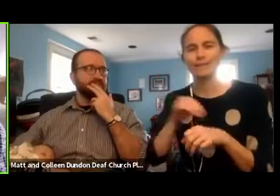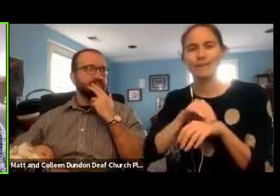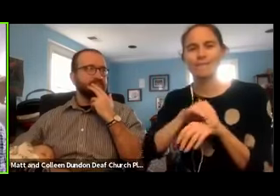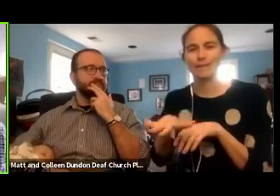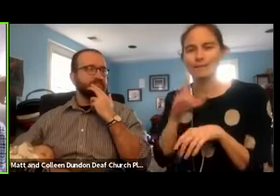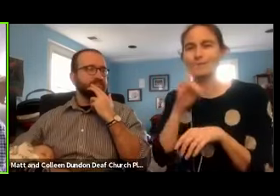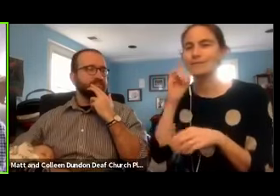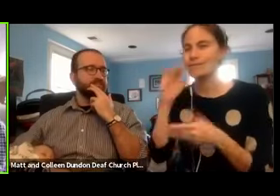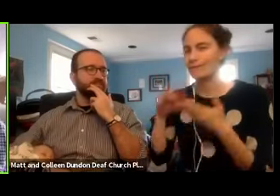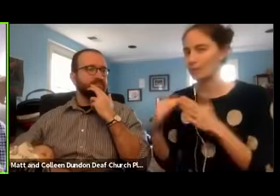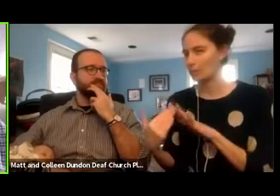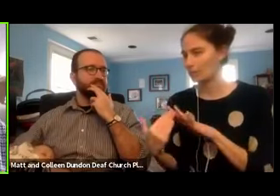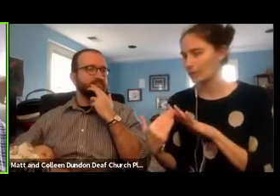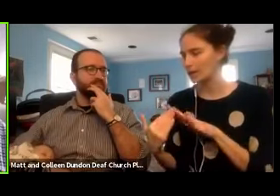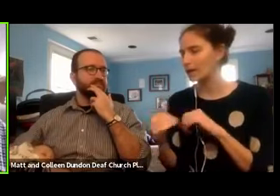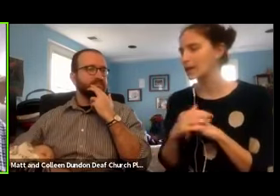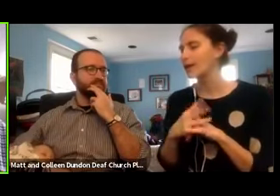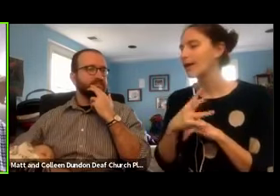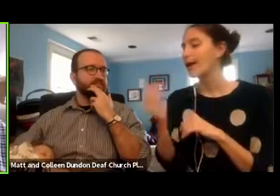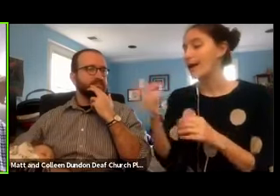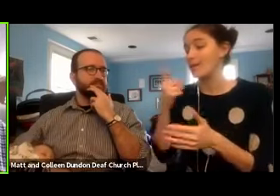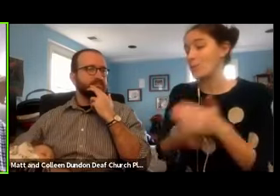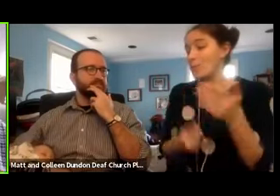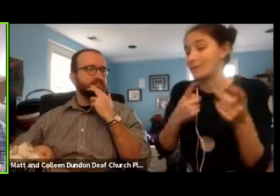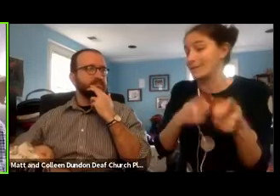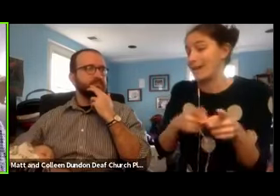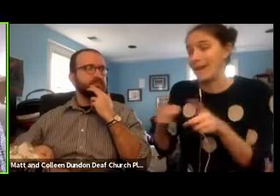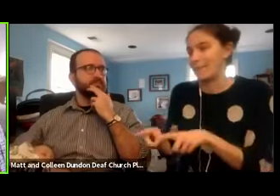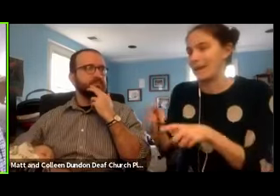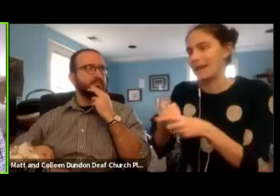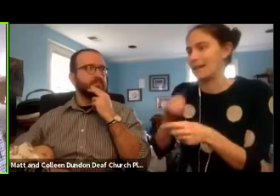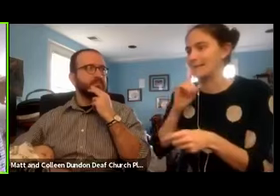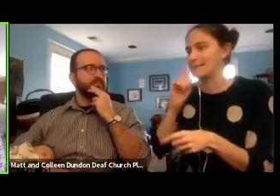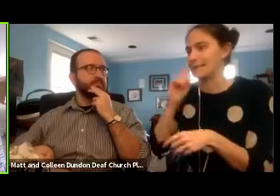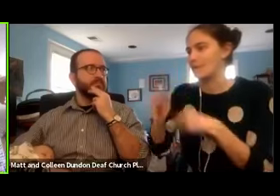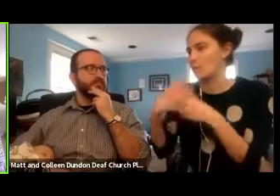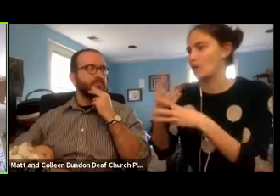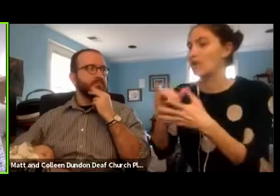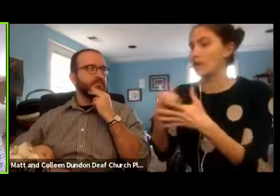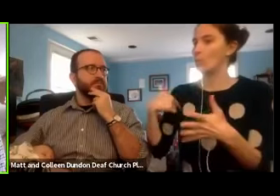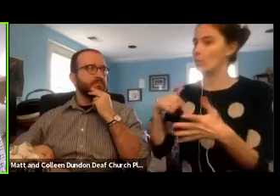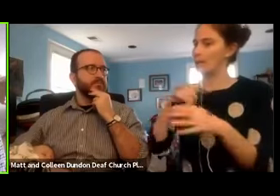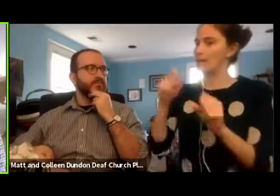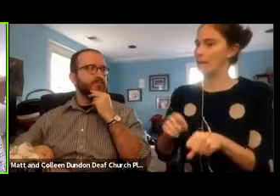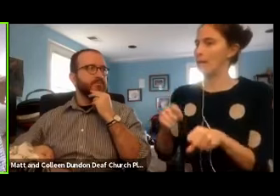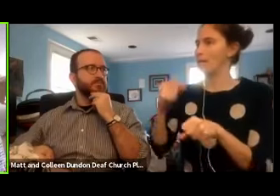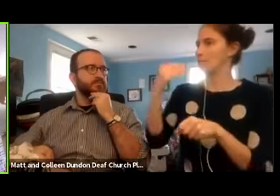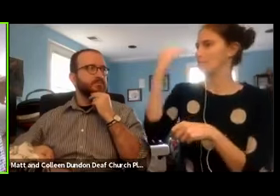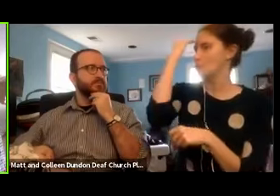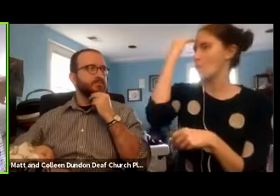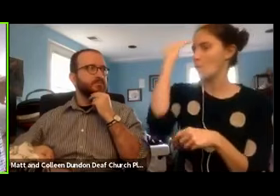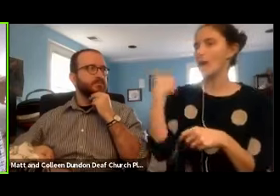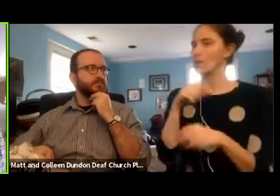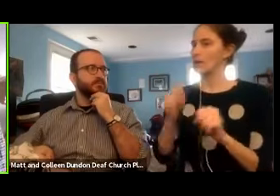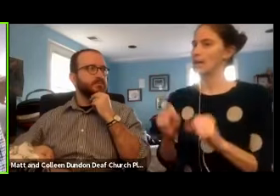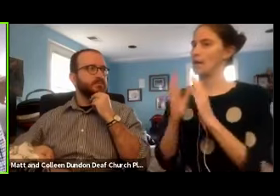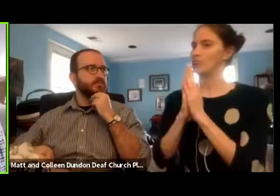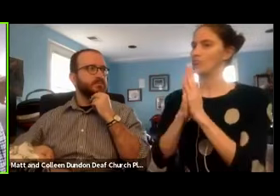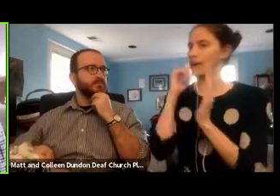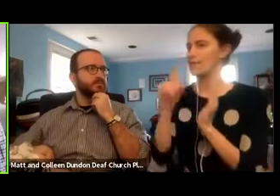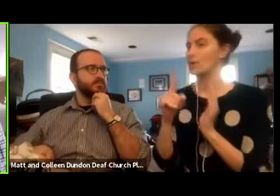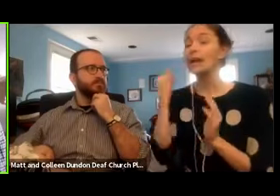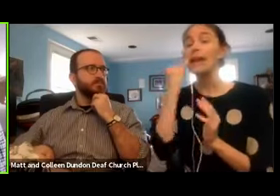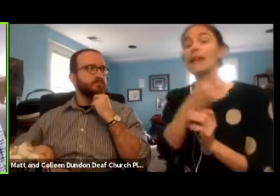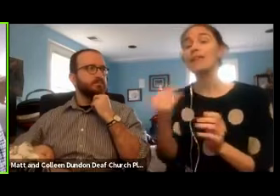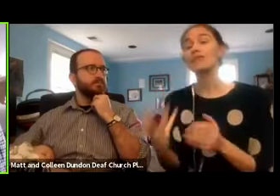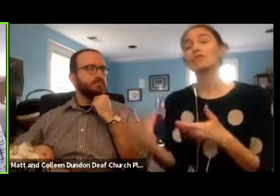community and what is happening in the deaf world that we can know about and we can pray for. If you've been part of the